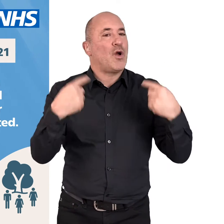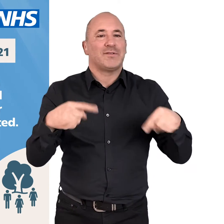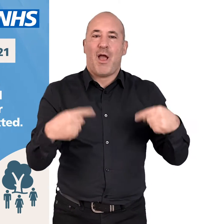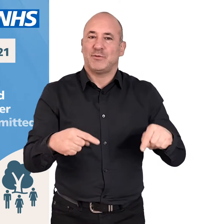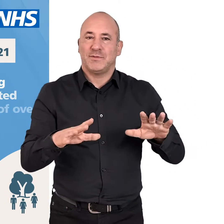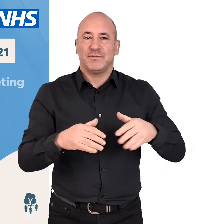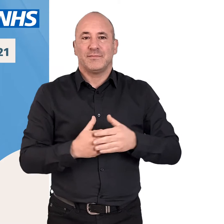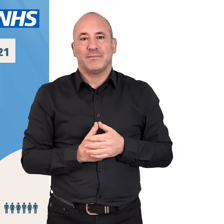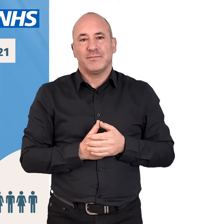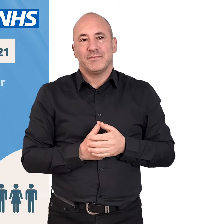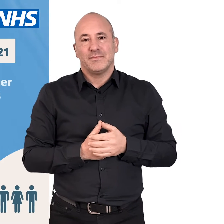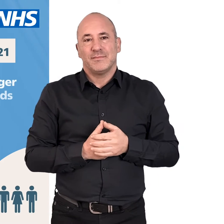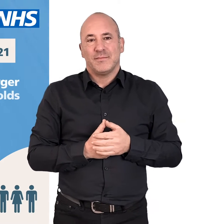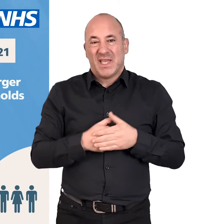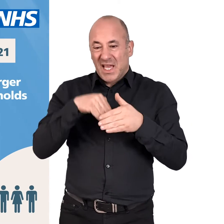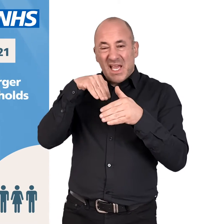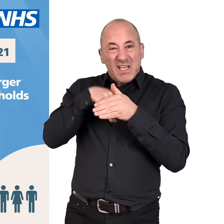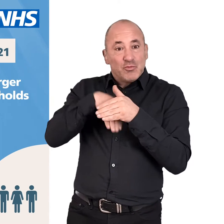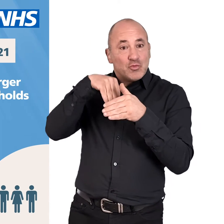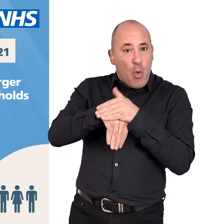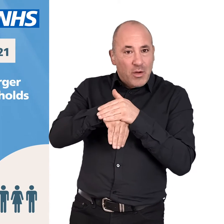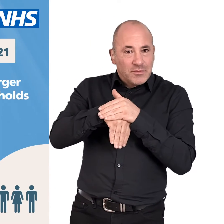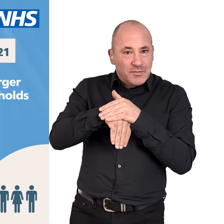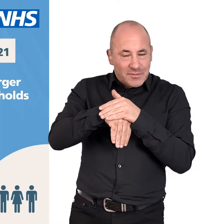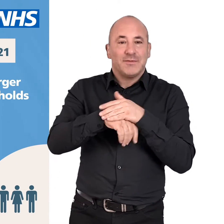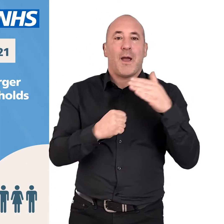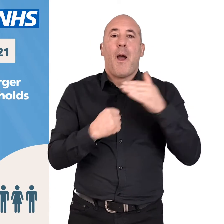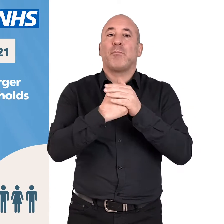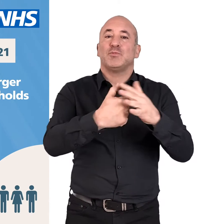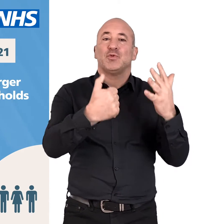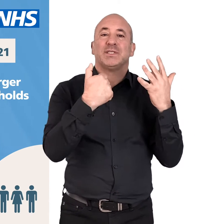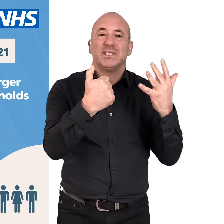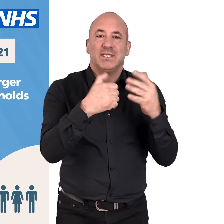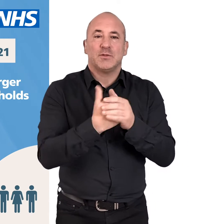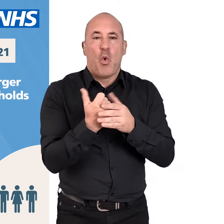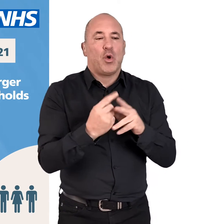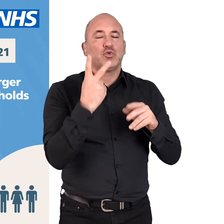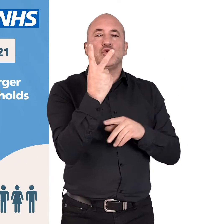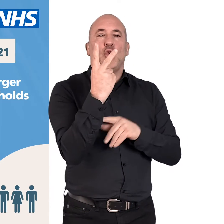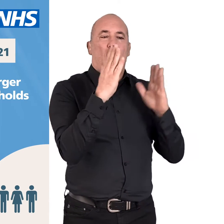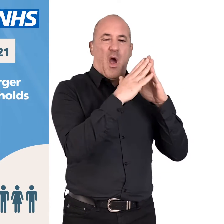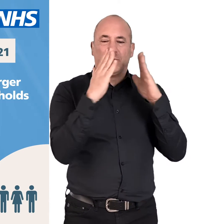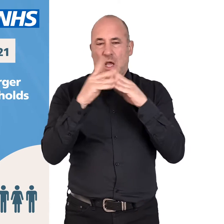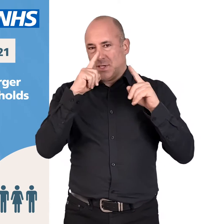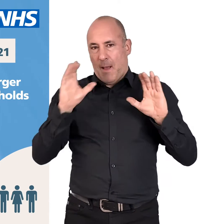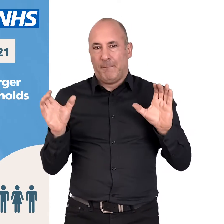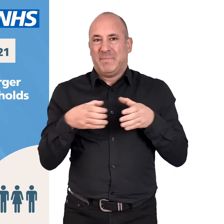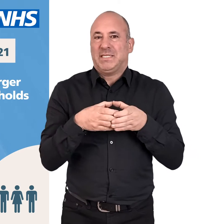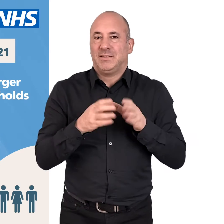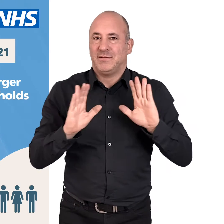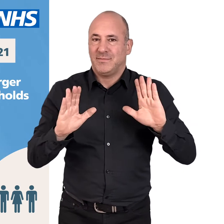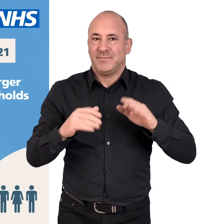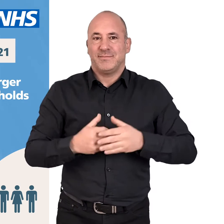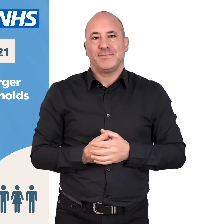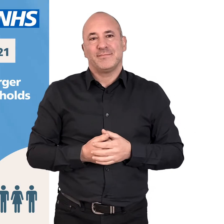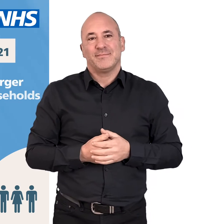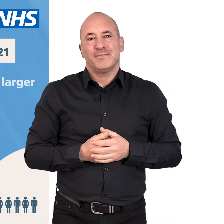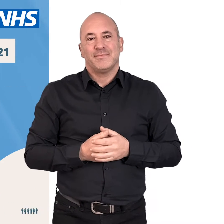be permitted. Indoors, the rule of six, or a larger group from up to two households, will apply.